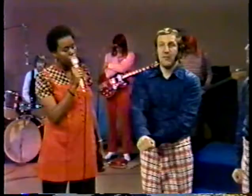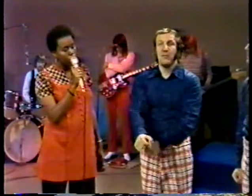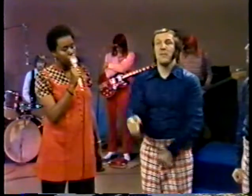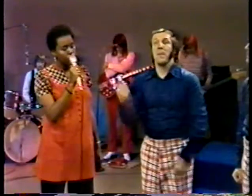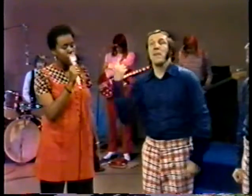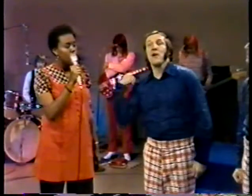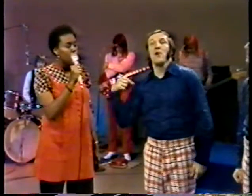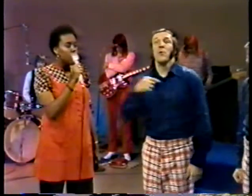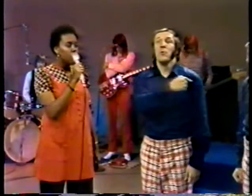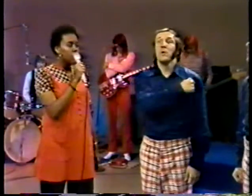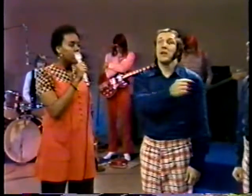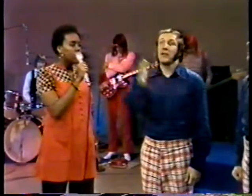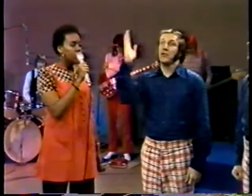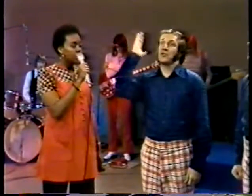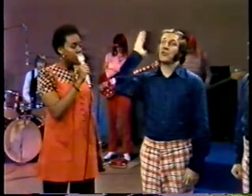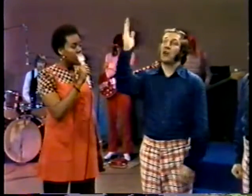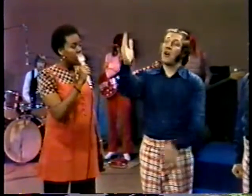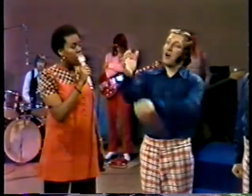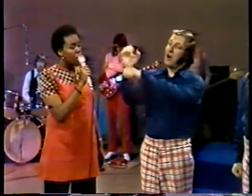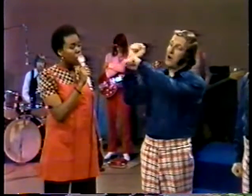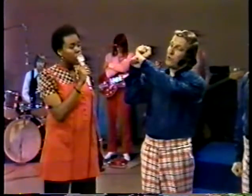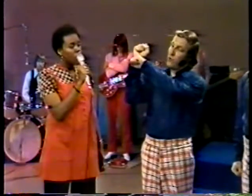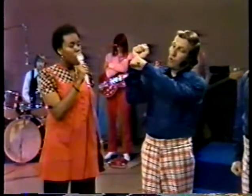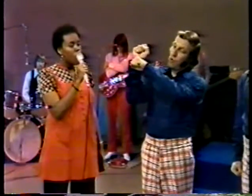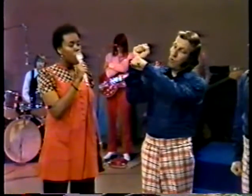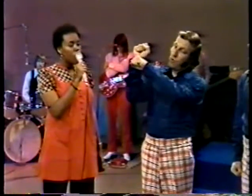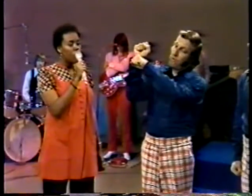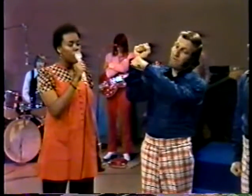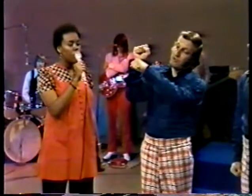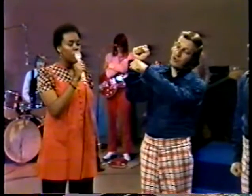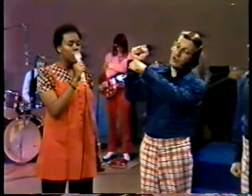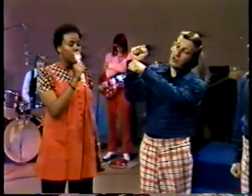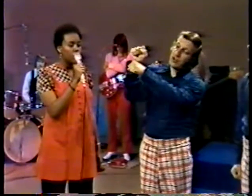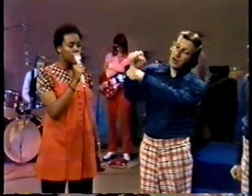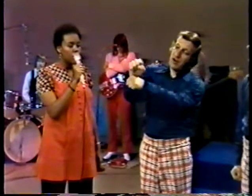We shall overcome.